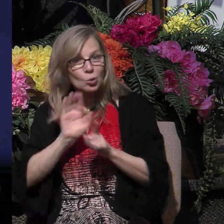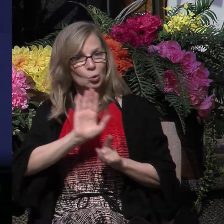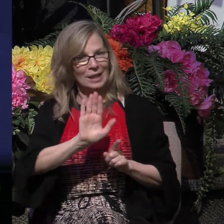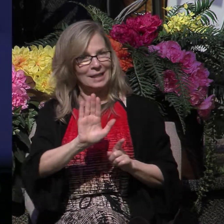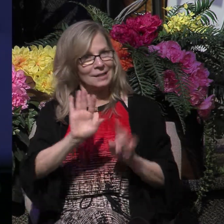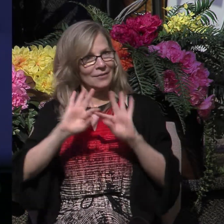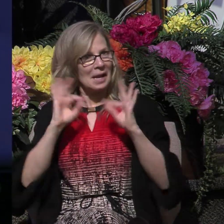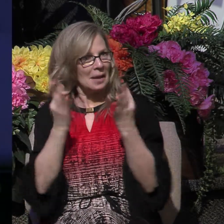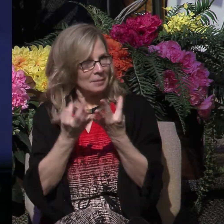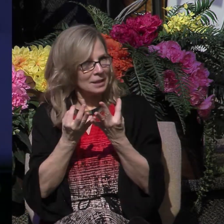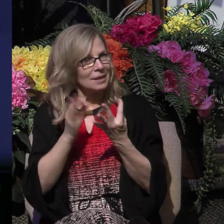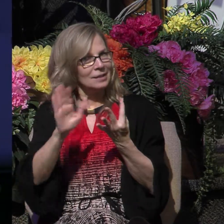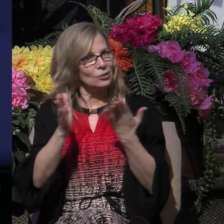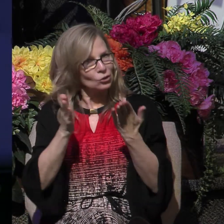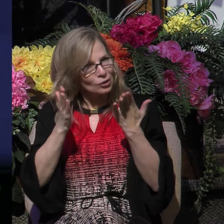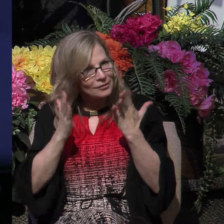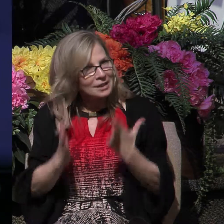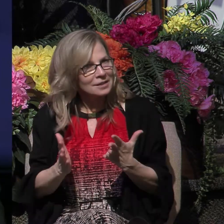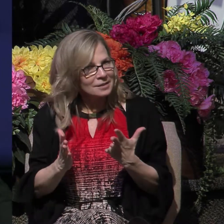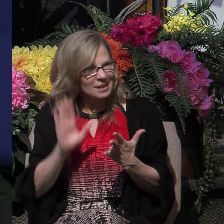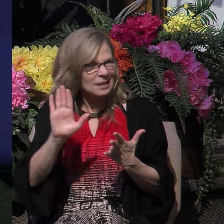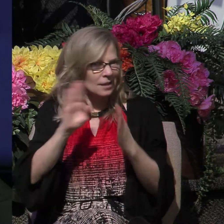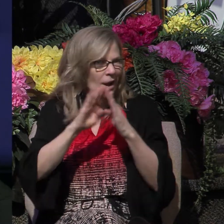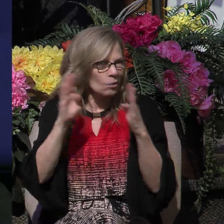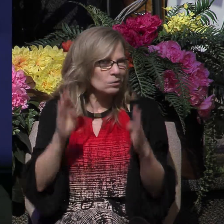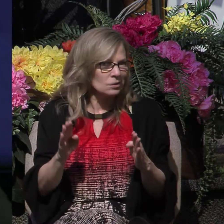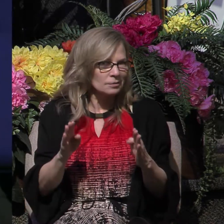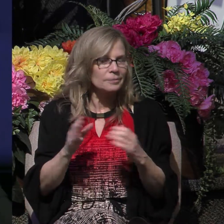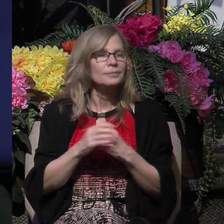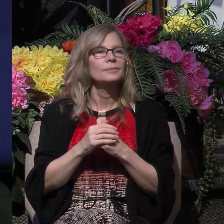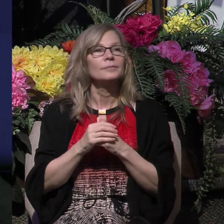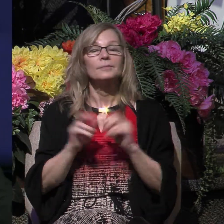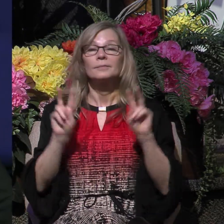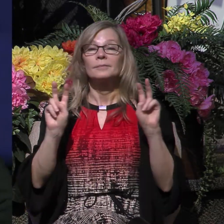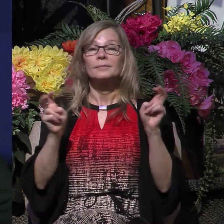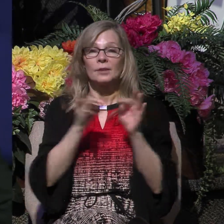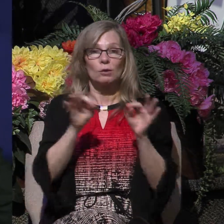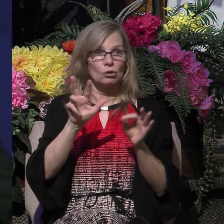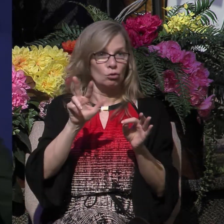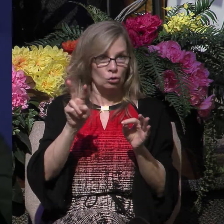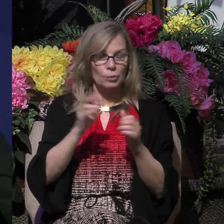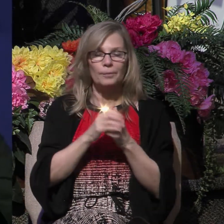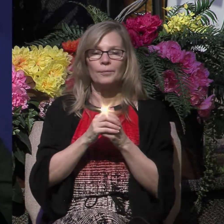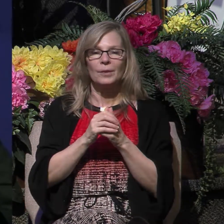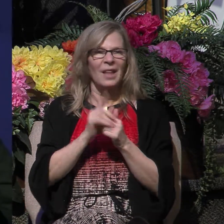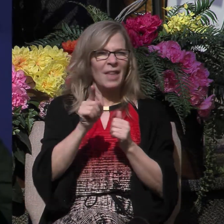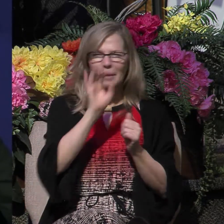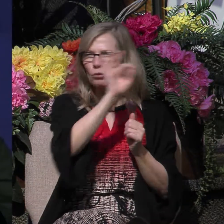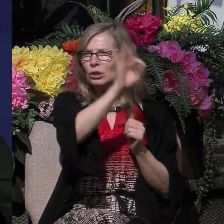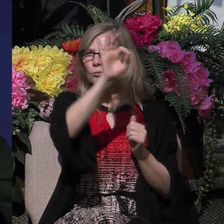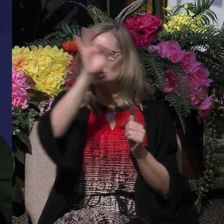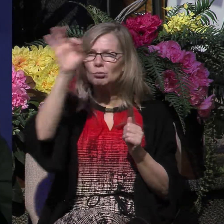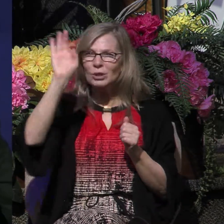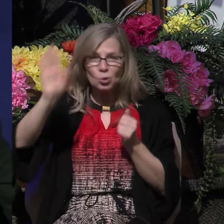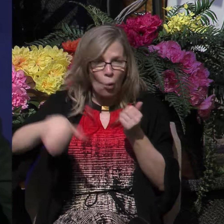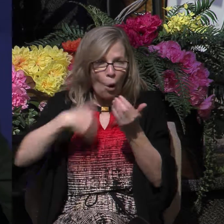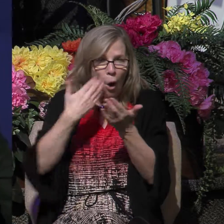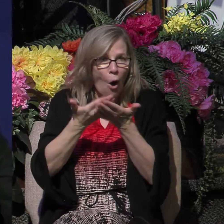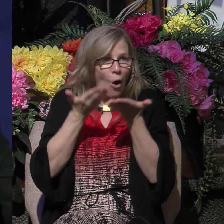Notice verse 32. They spoke the word of the Lord to him together with all who were in his house. After telling him that